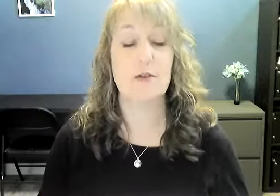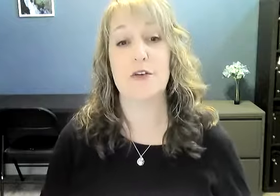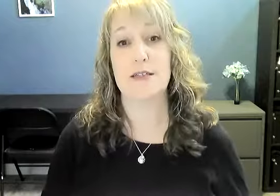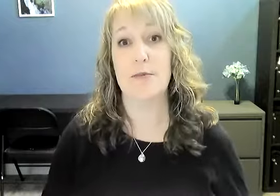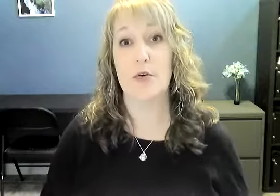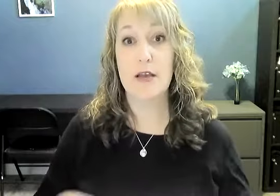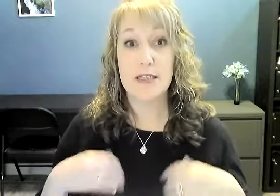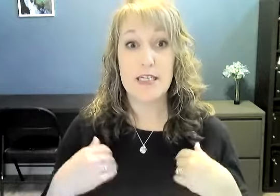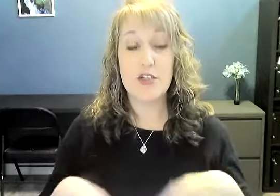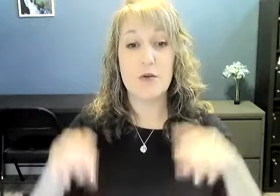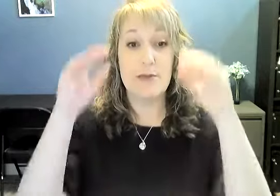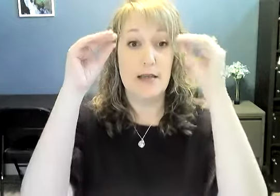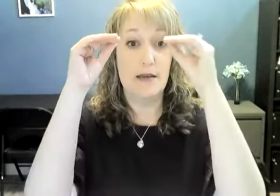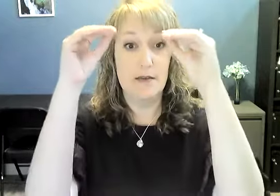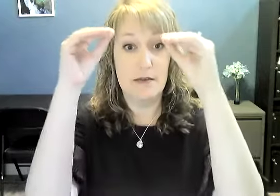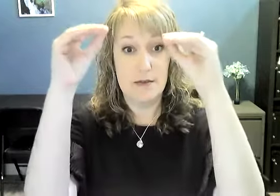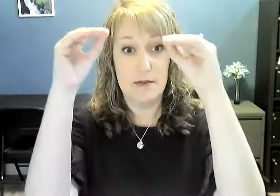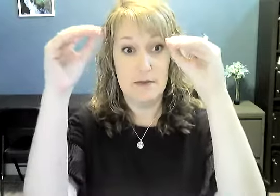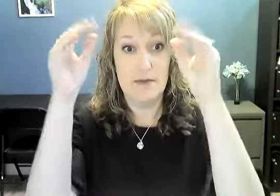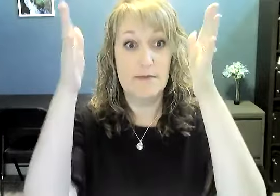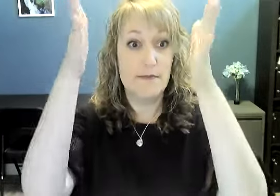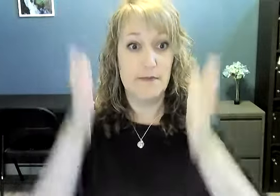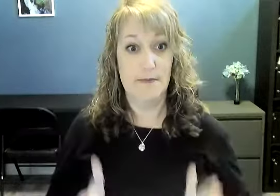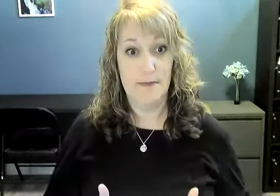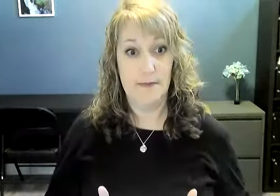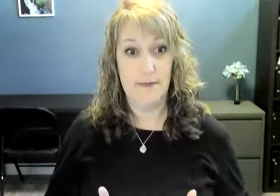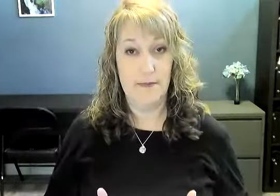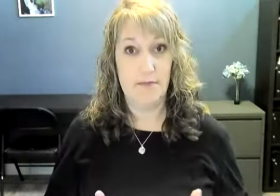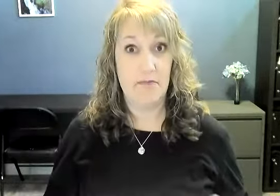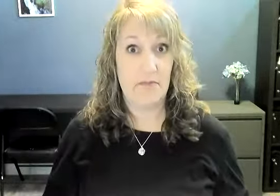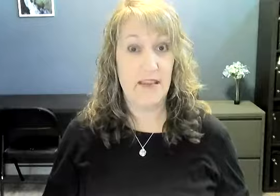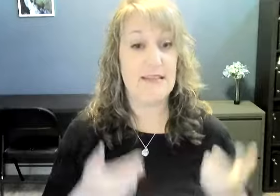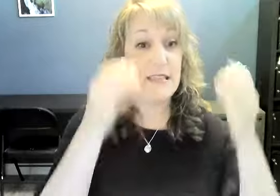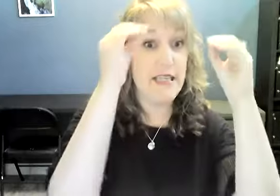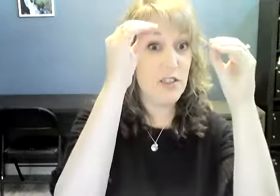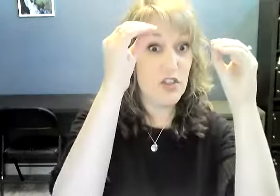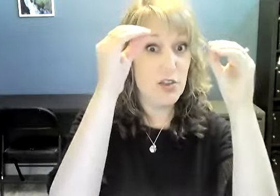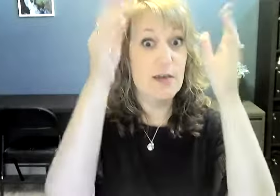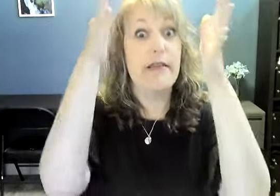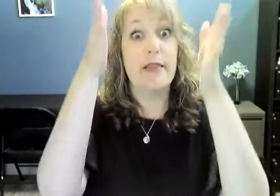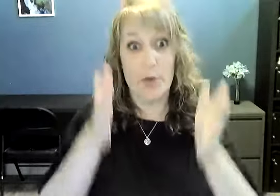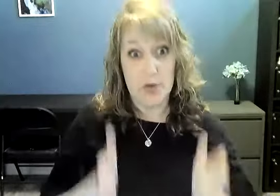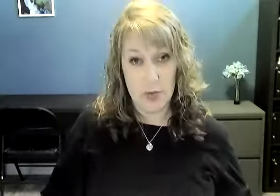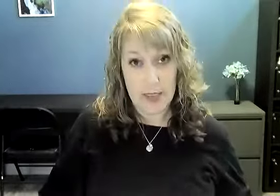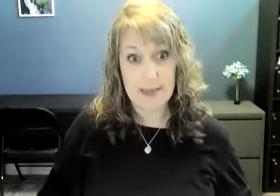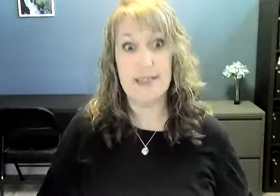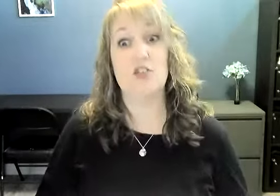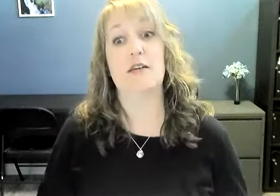So, for example, teacher would be is teach and then the person who does the teaching